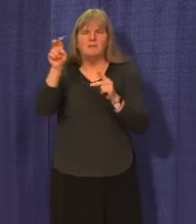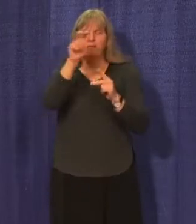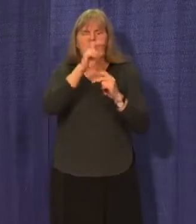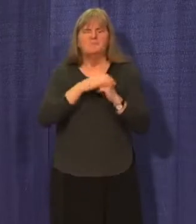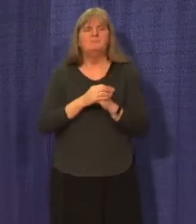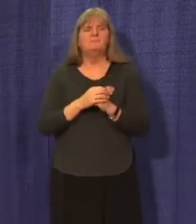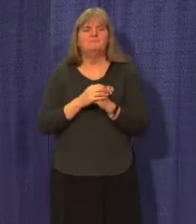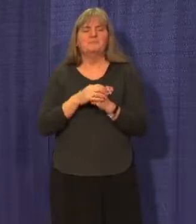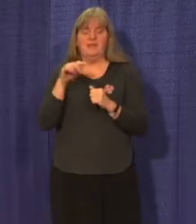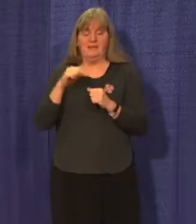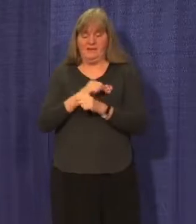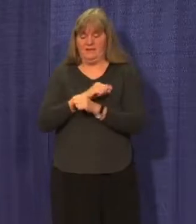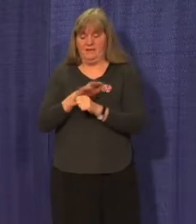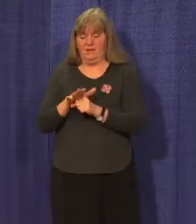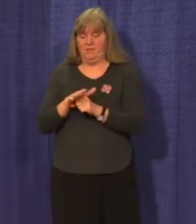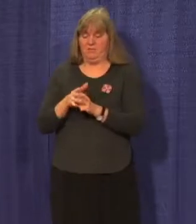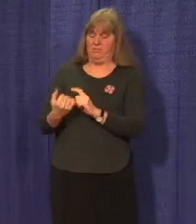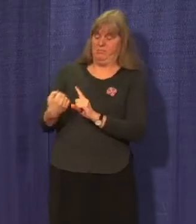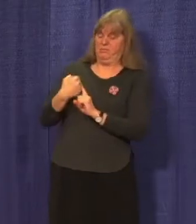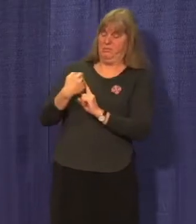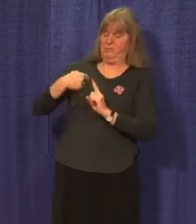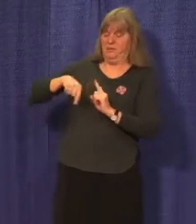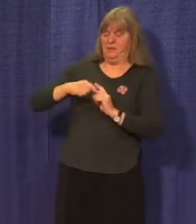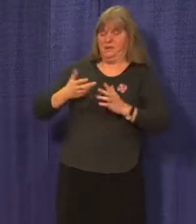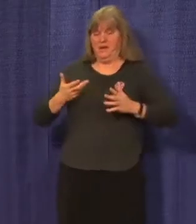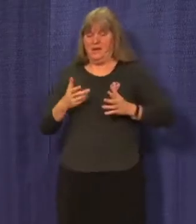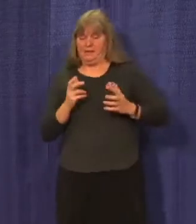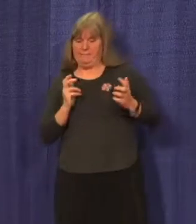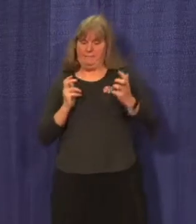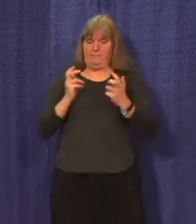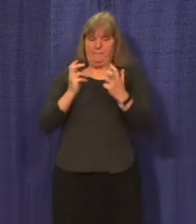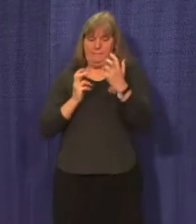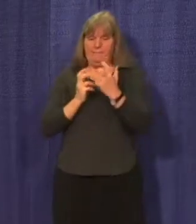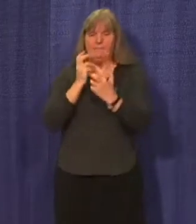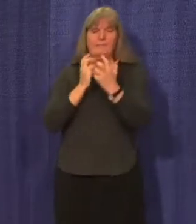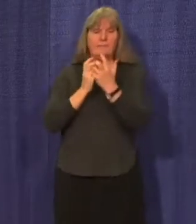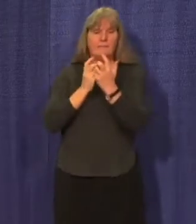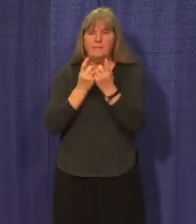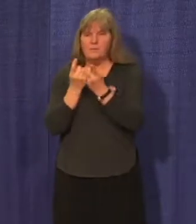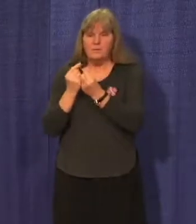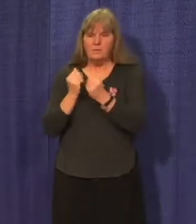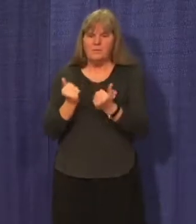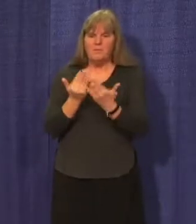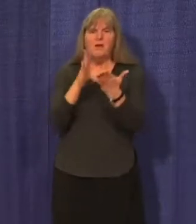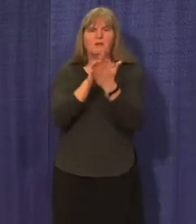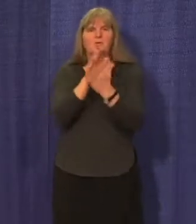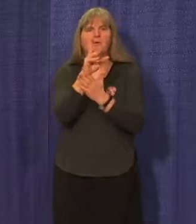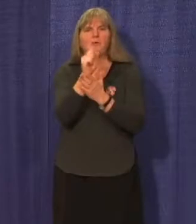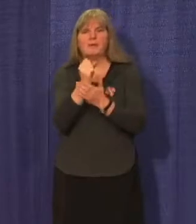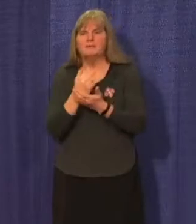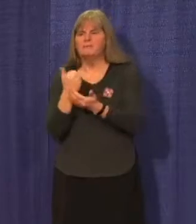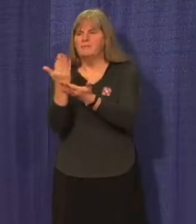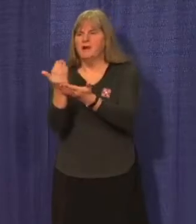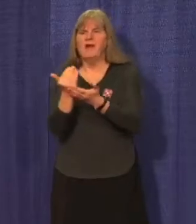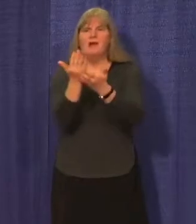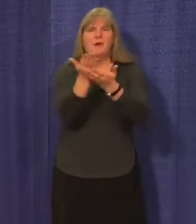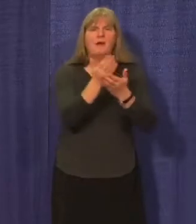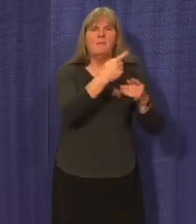This pandemic has forced us to adapt the way that we provide school busing to students,